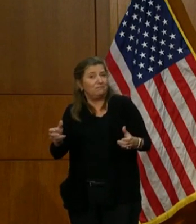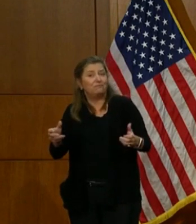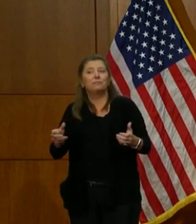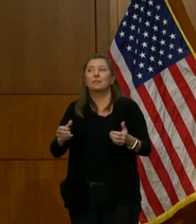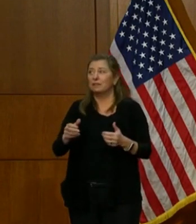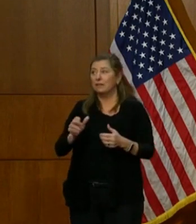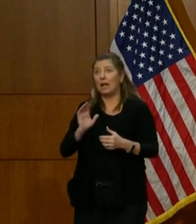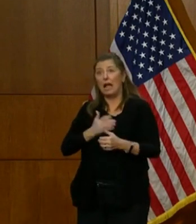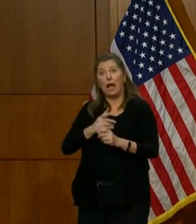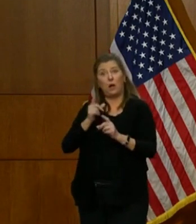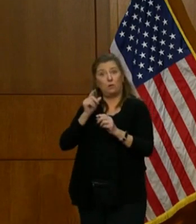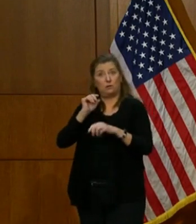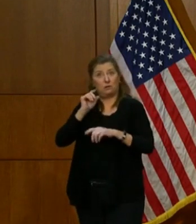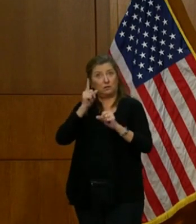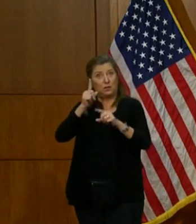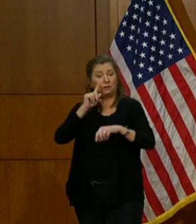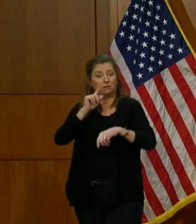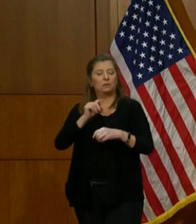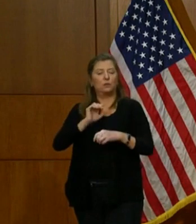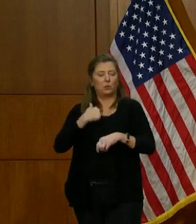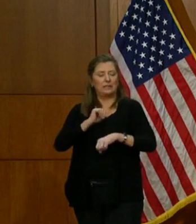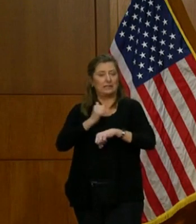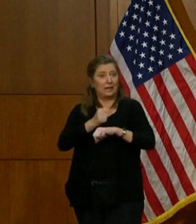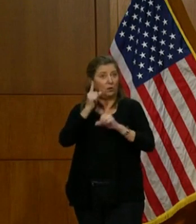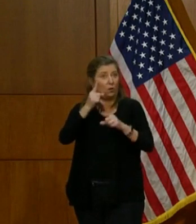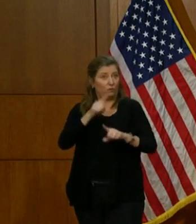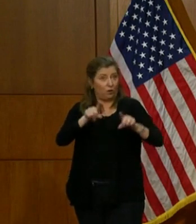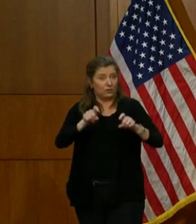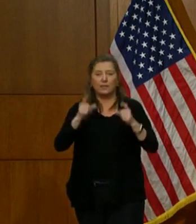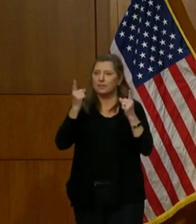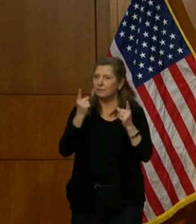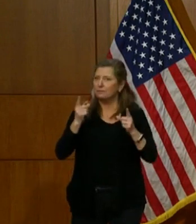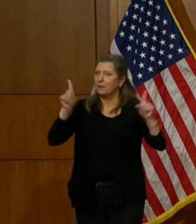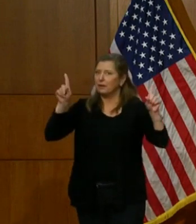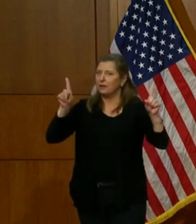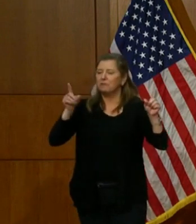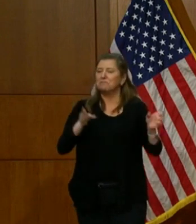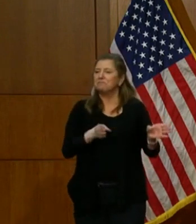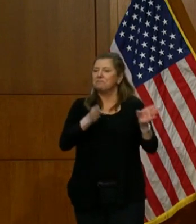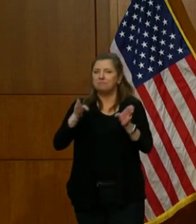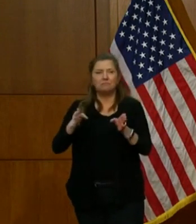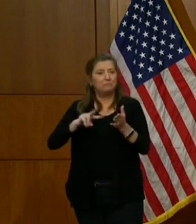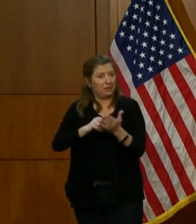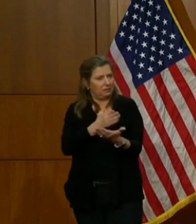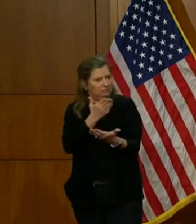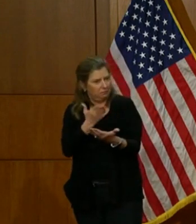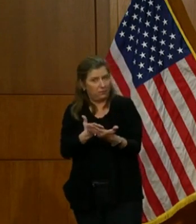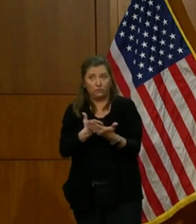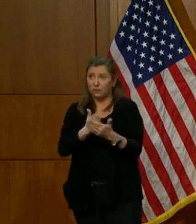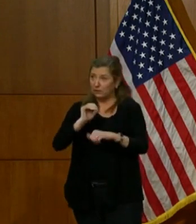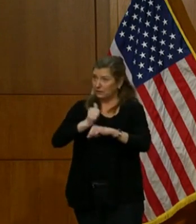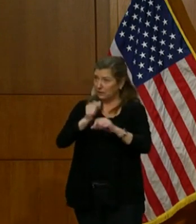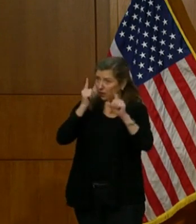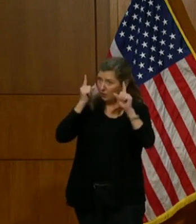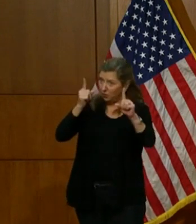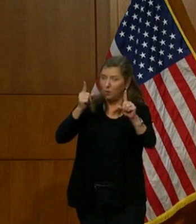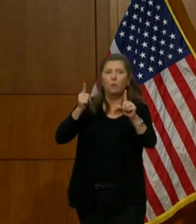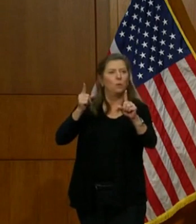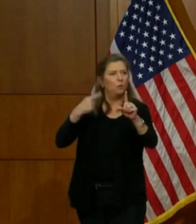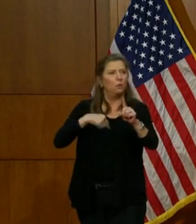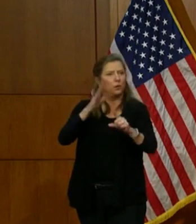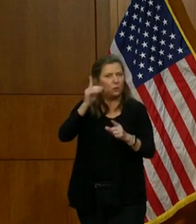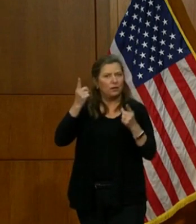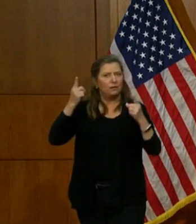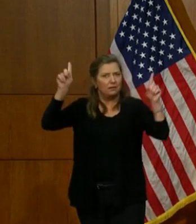set a goal with testing, and we hit it. So we've proven that when we set a goal, that we'll